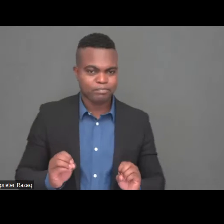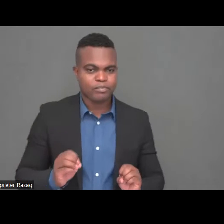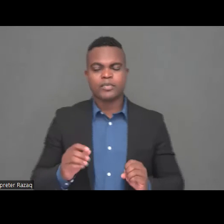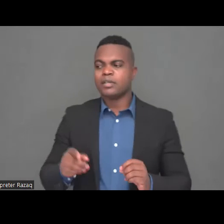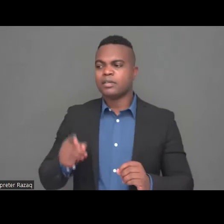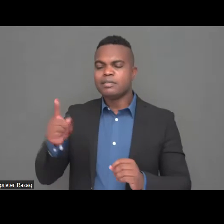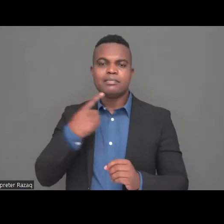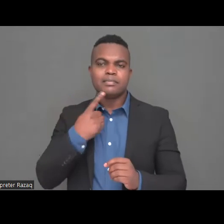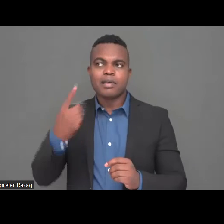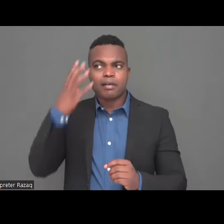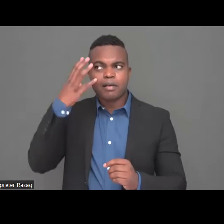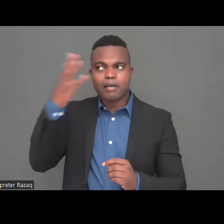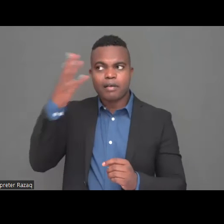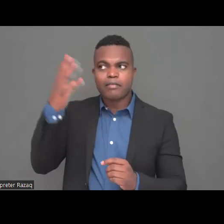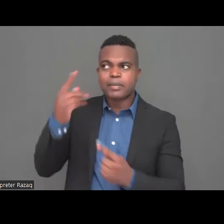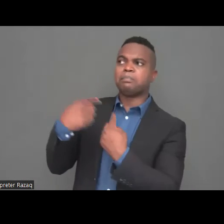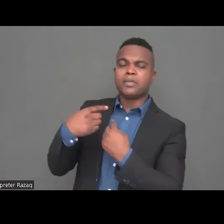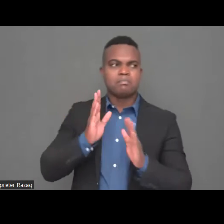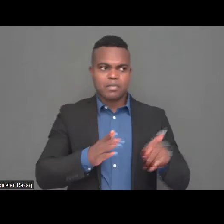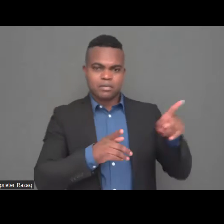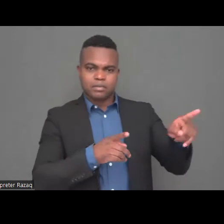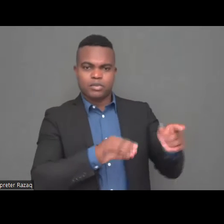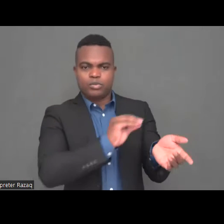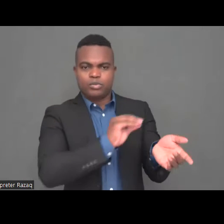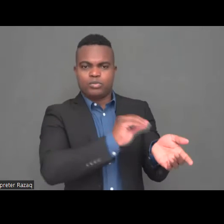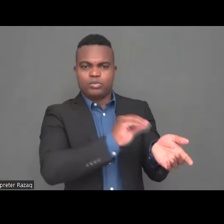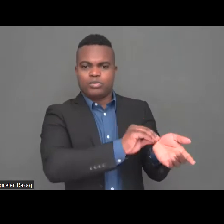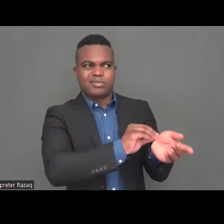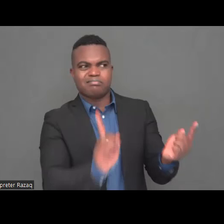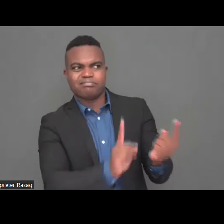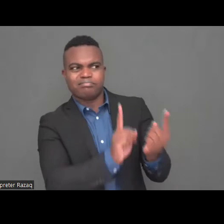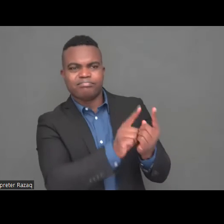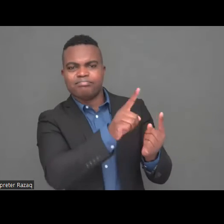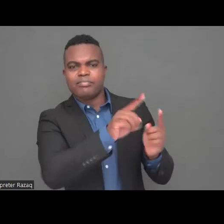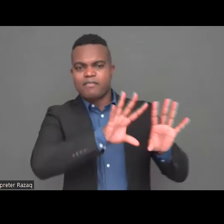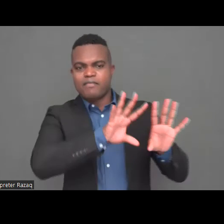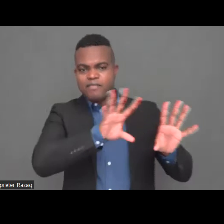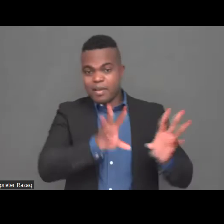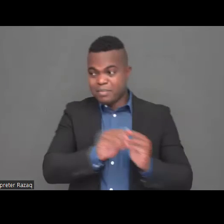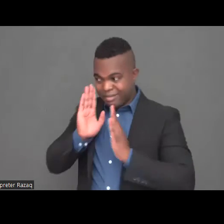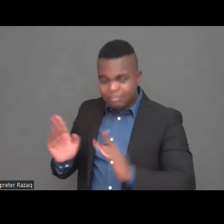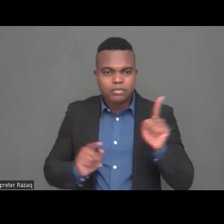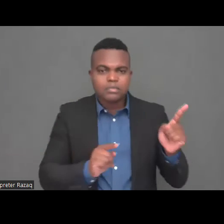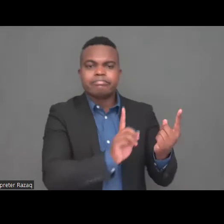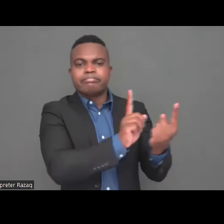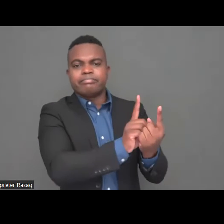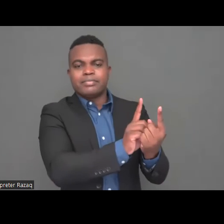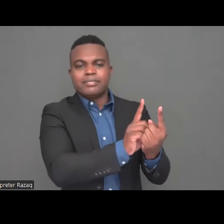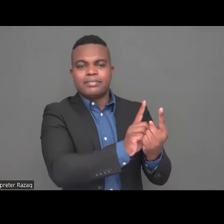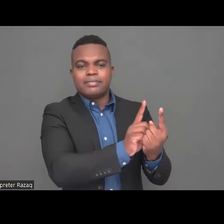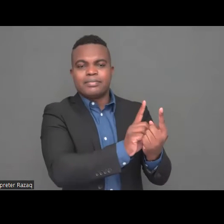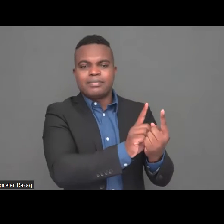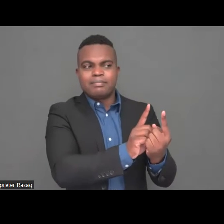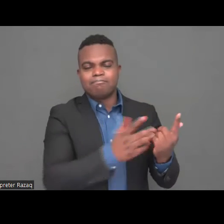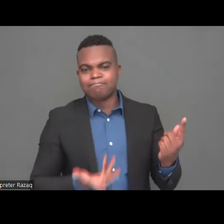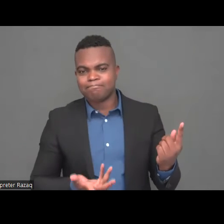to wait at least. So it is a shortage of medication prescribed